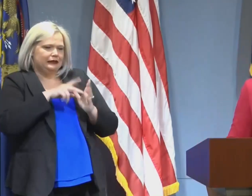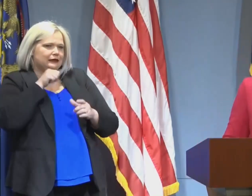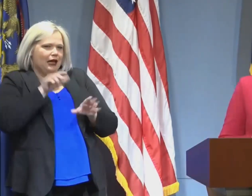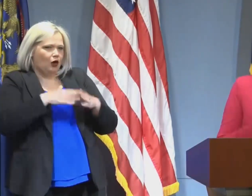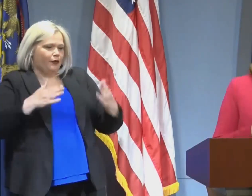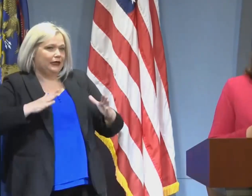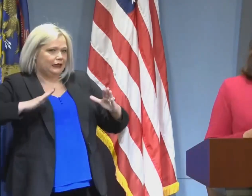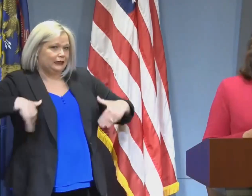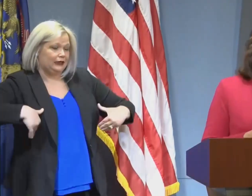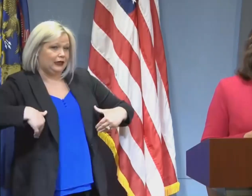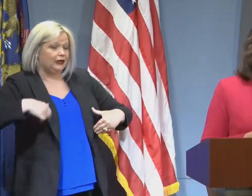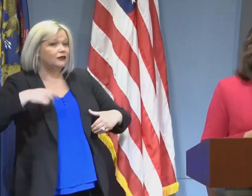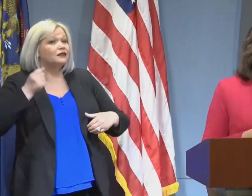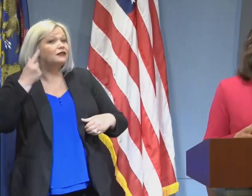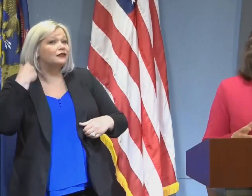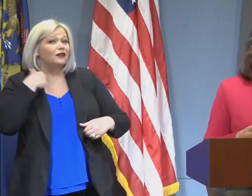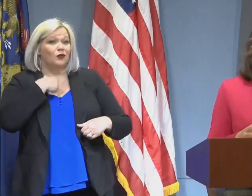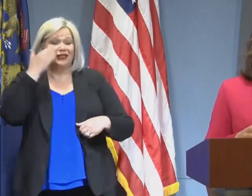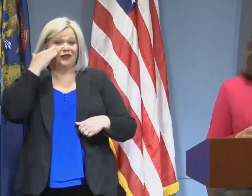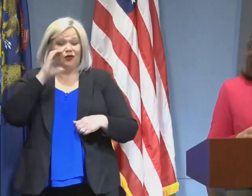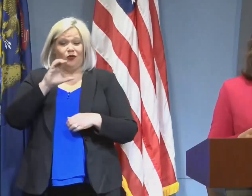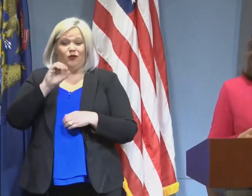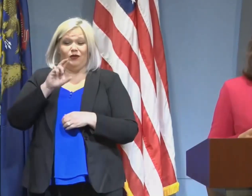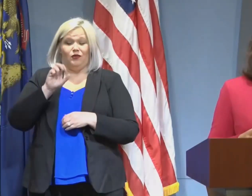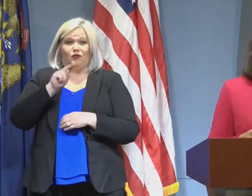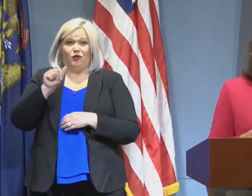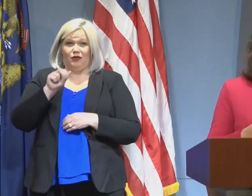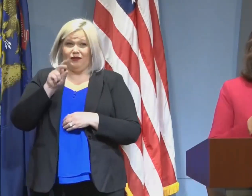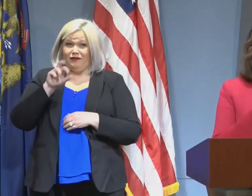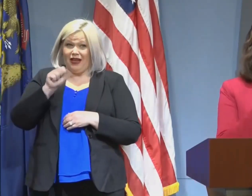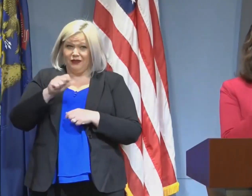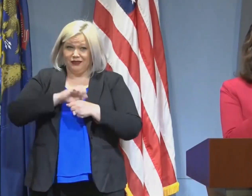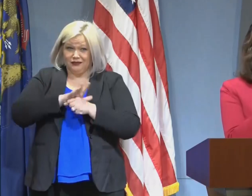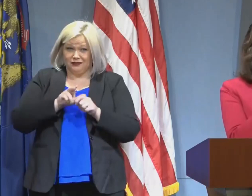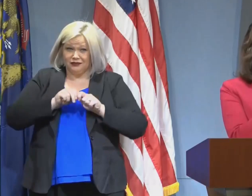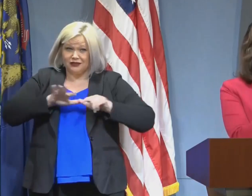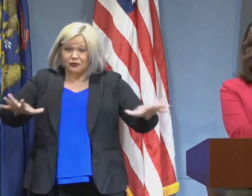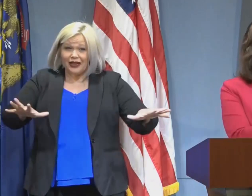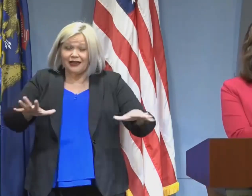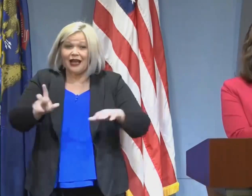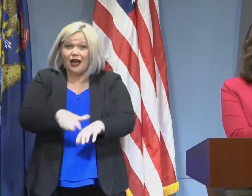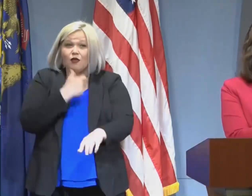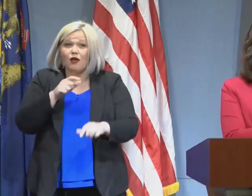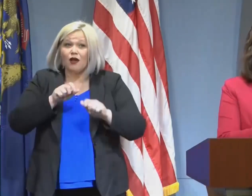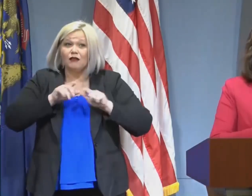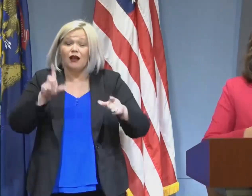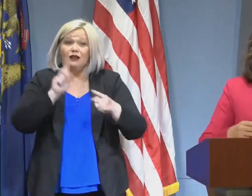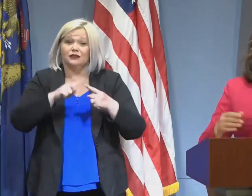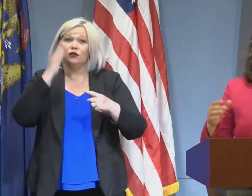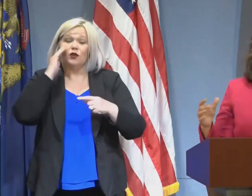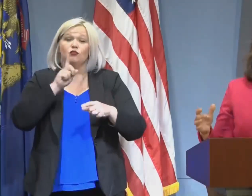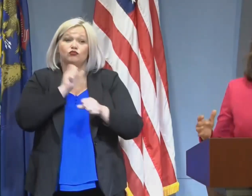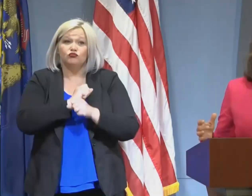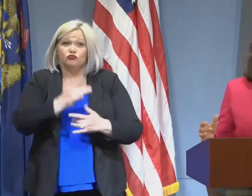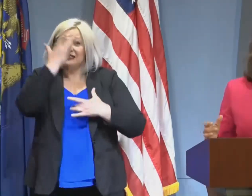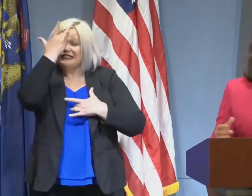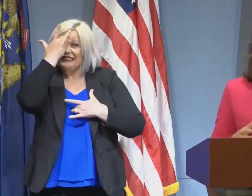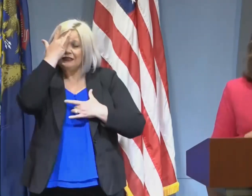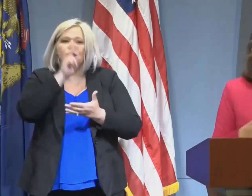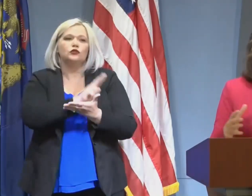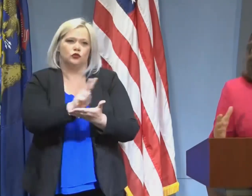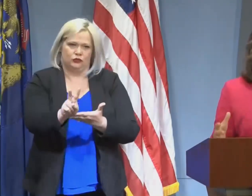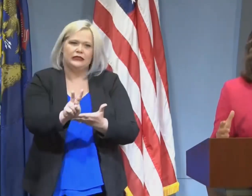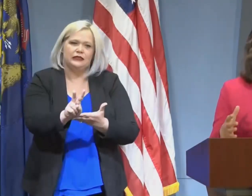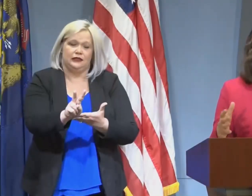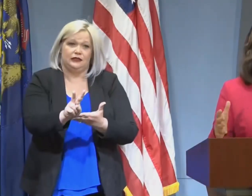that coronavirus takes about two weeks incubation period of time. So between when you take an action and know what the result of that action